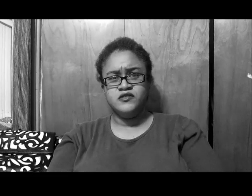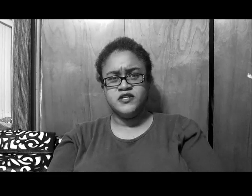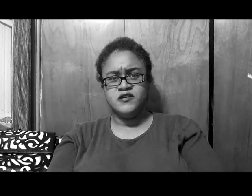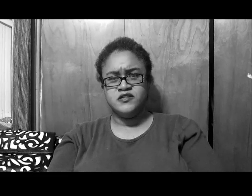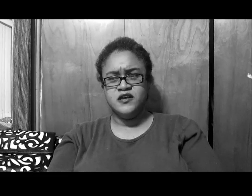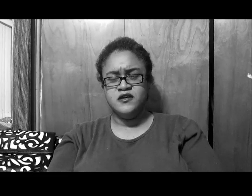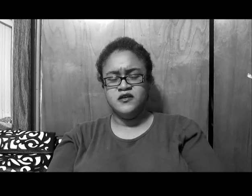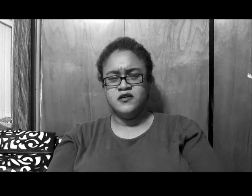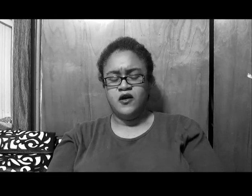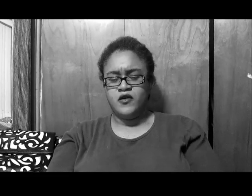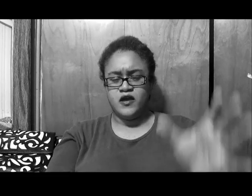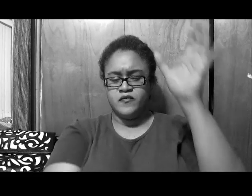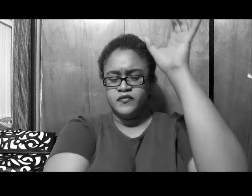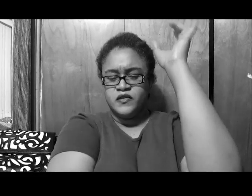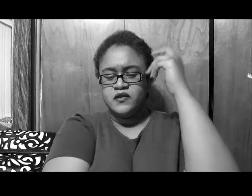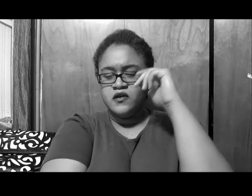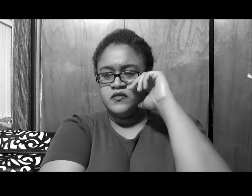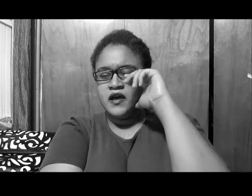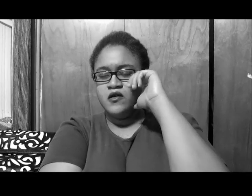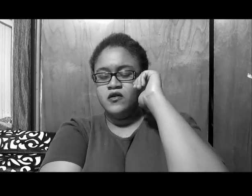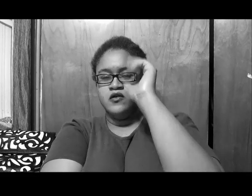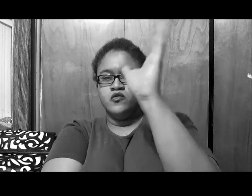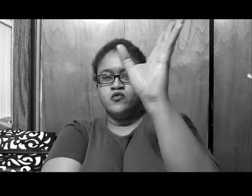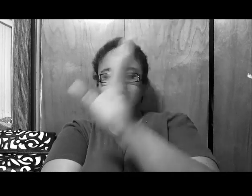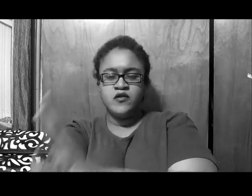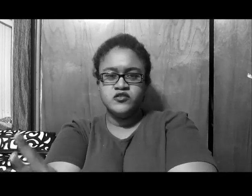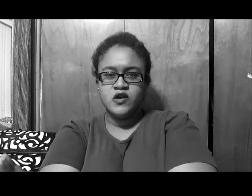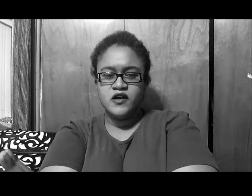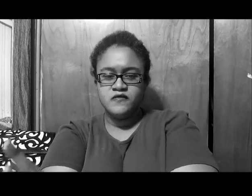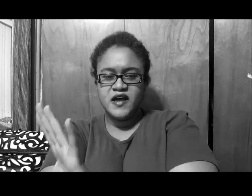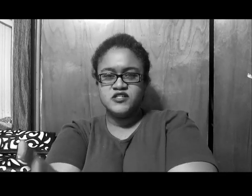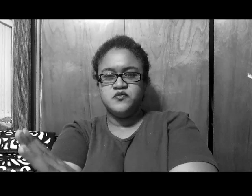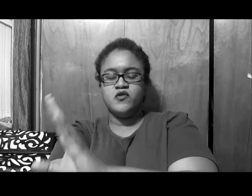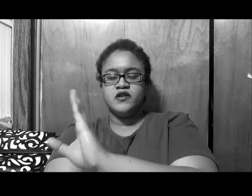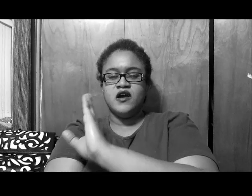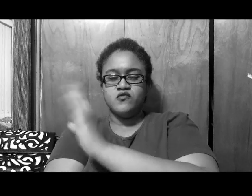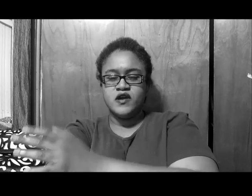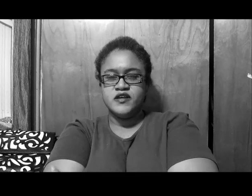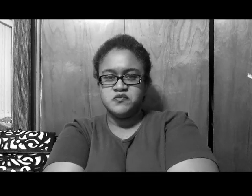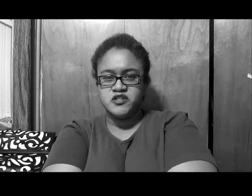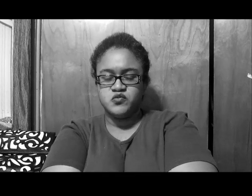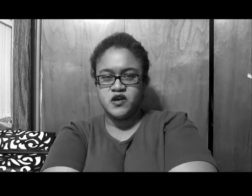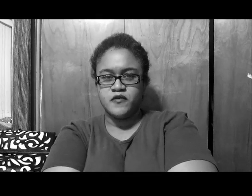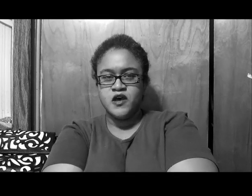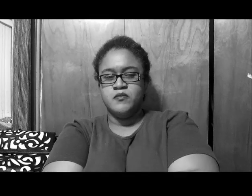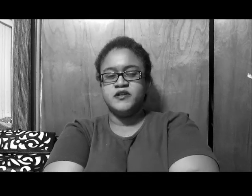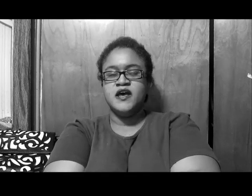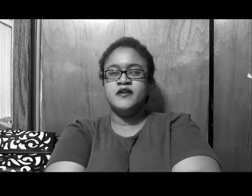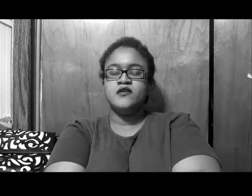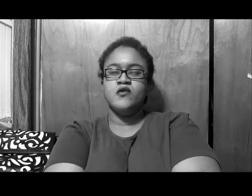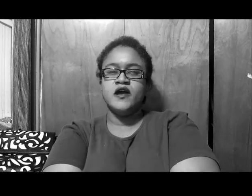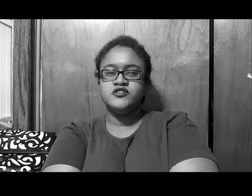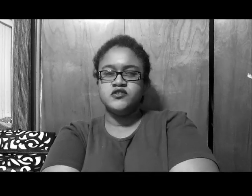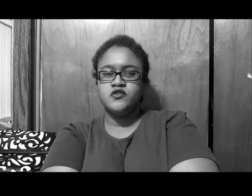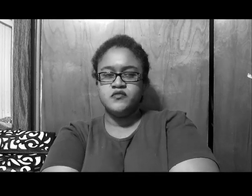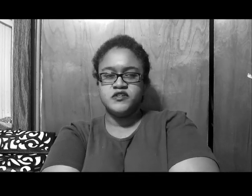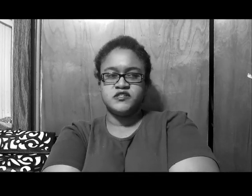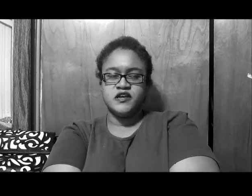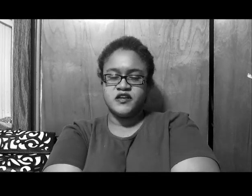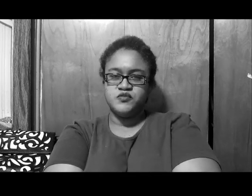seriously, okay, now, I'm gonna try to fast forward, not rent as much, whatever, but they had to go extra 30 minutes, because I guess,